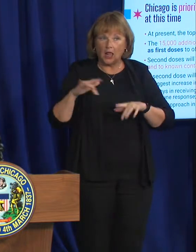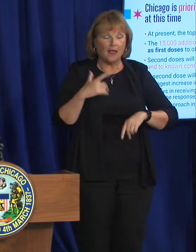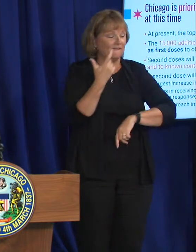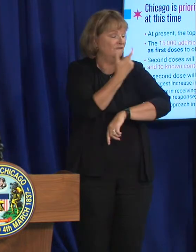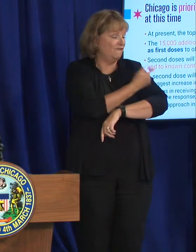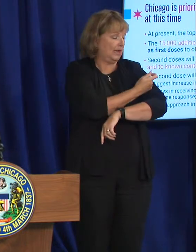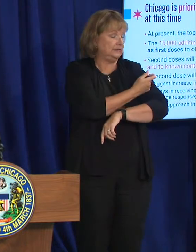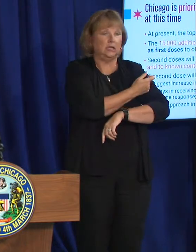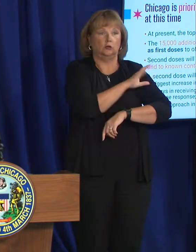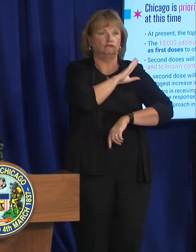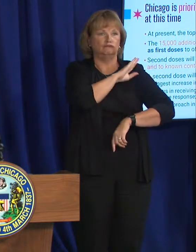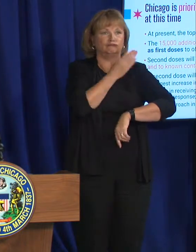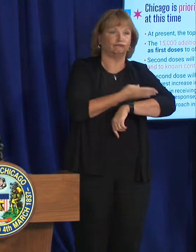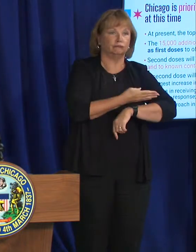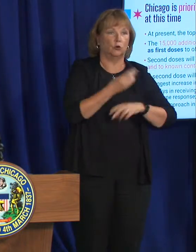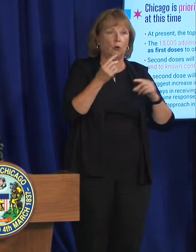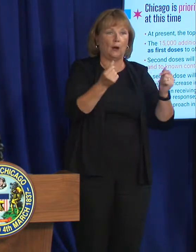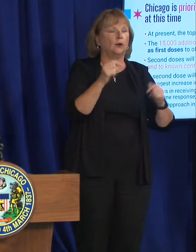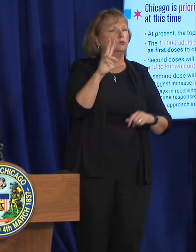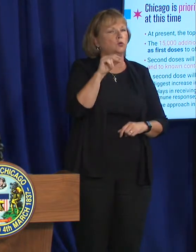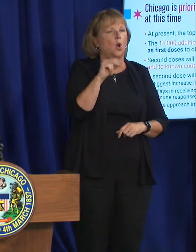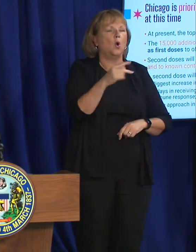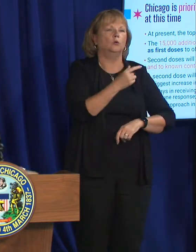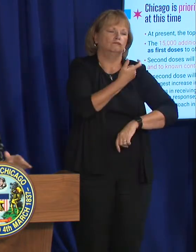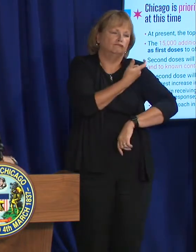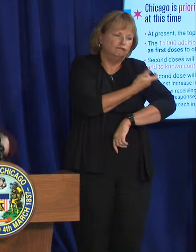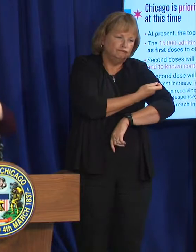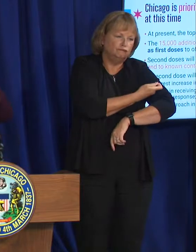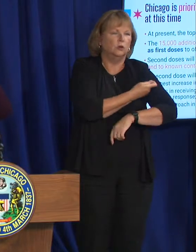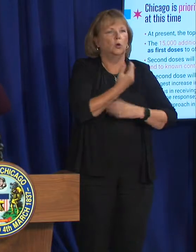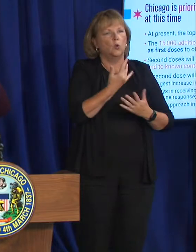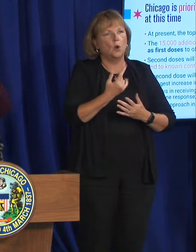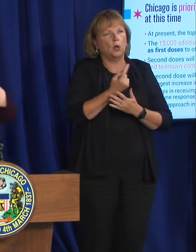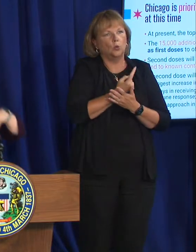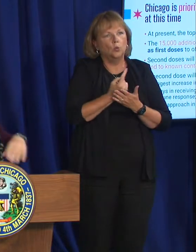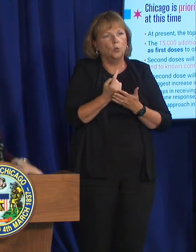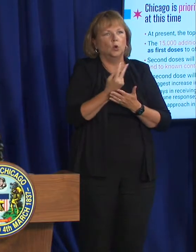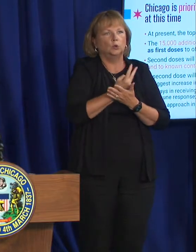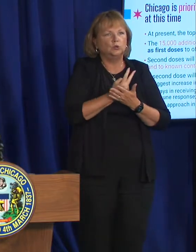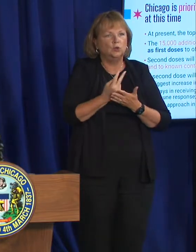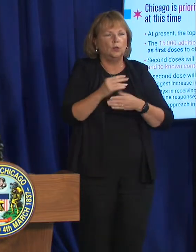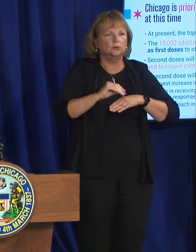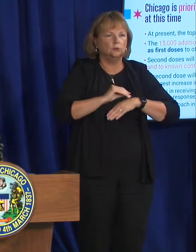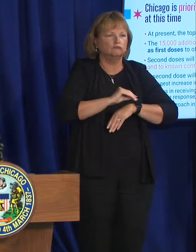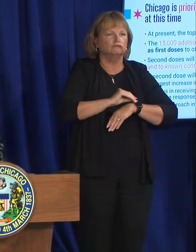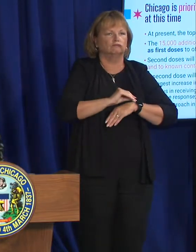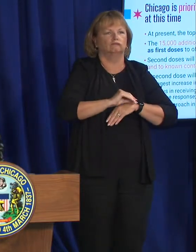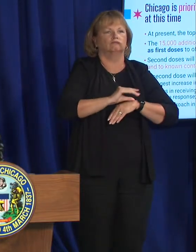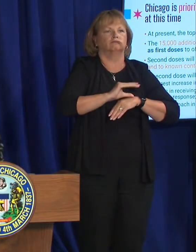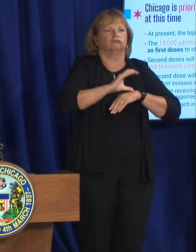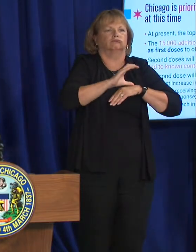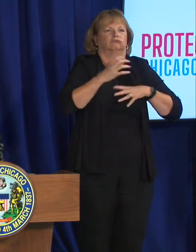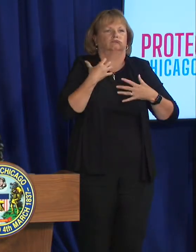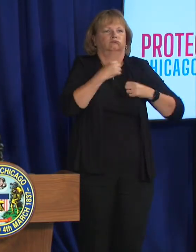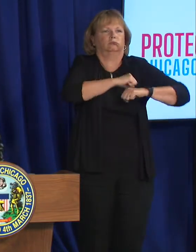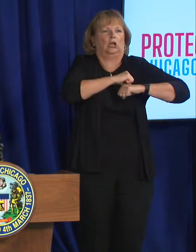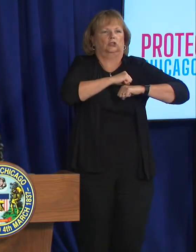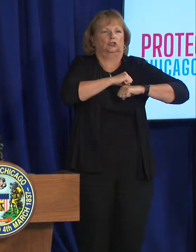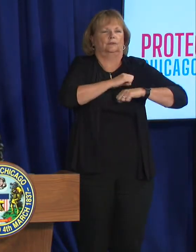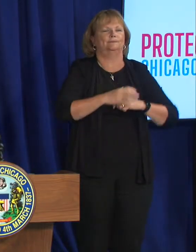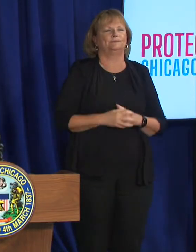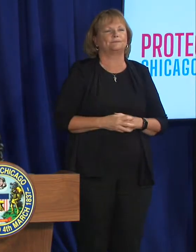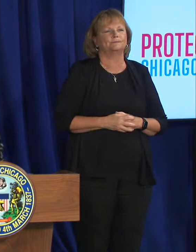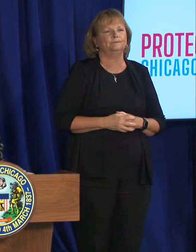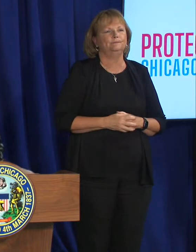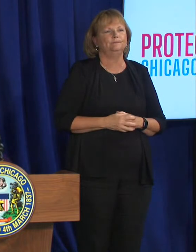effect right away. That's the other thing takes about two weeks, 14 days for that protection to kick in. And so with that,